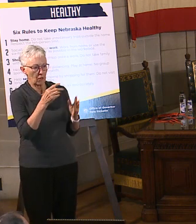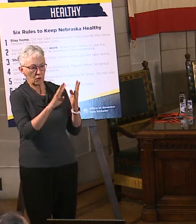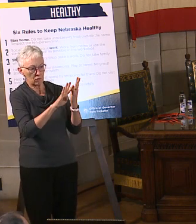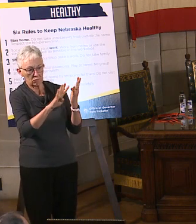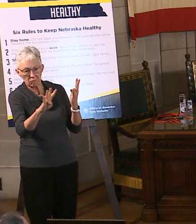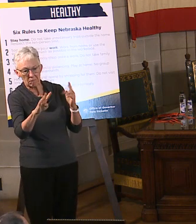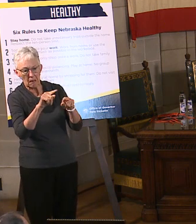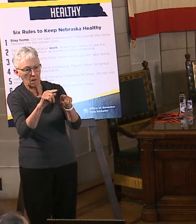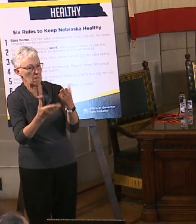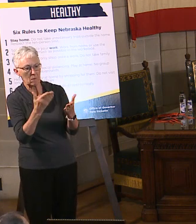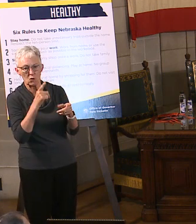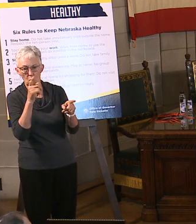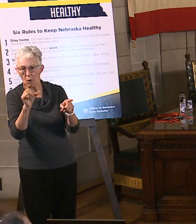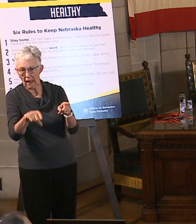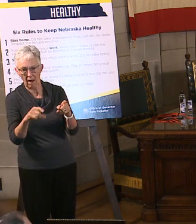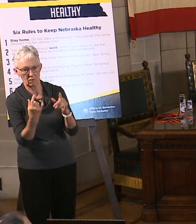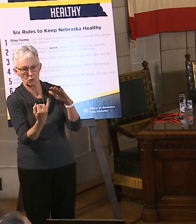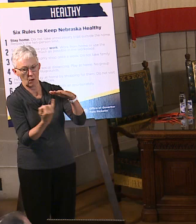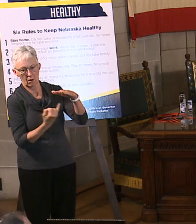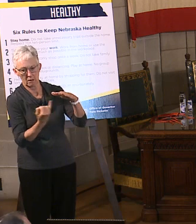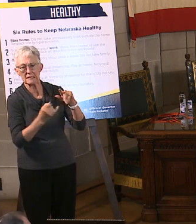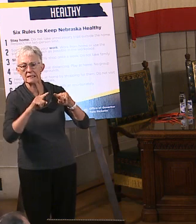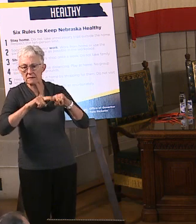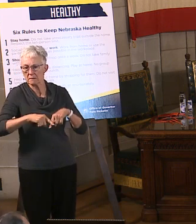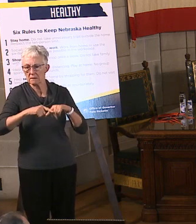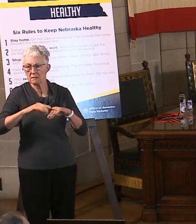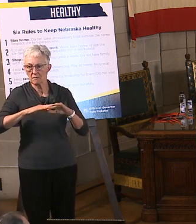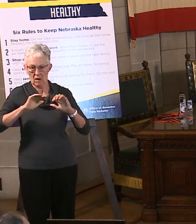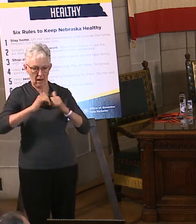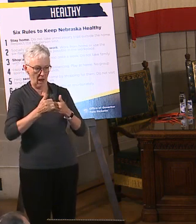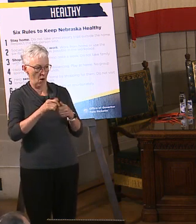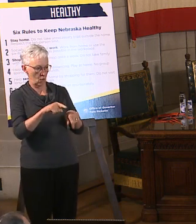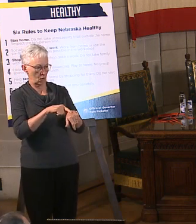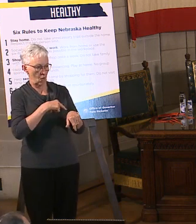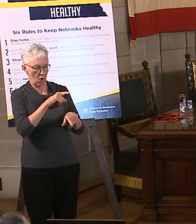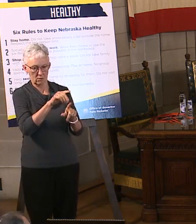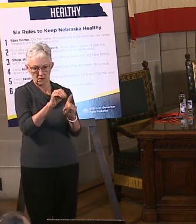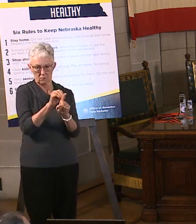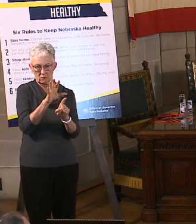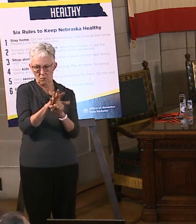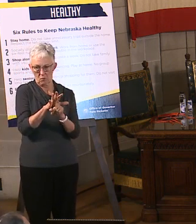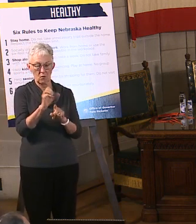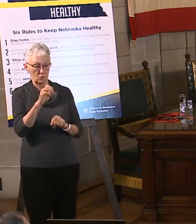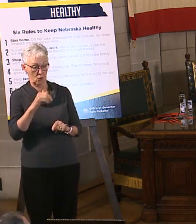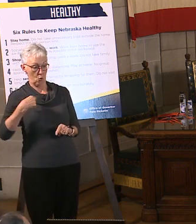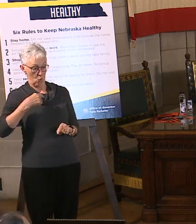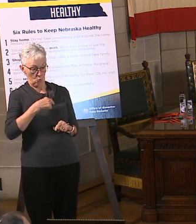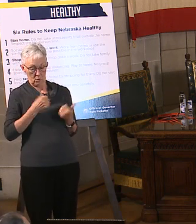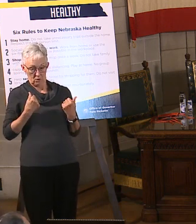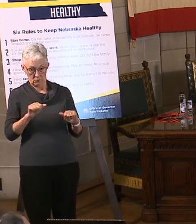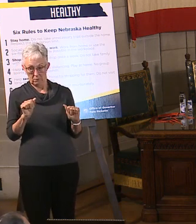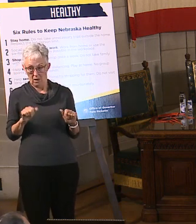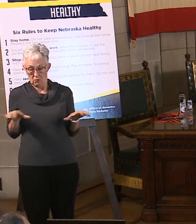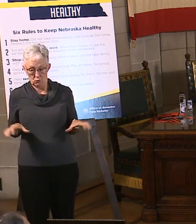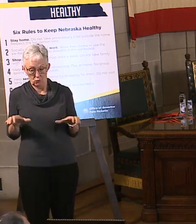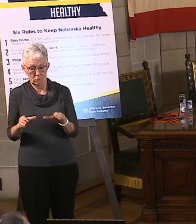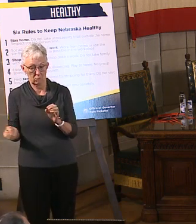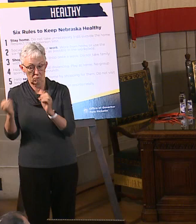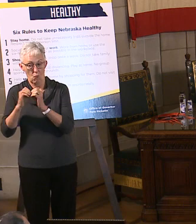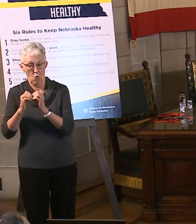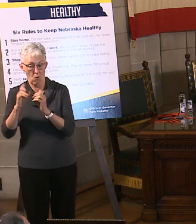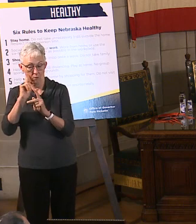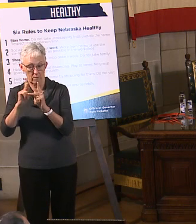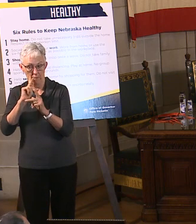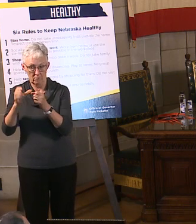they don't have the resources by themselves to be able to do this. So the state has been ramping up our contact tracing, leveraging our teammates